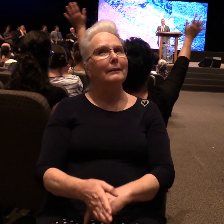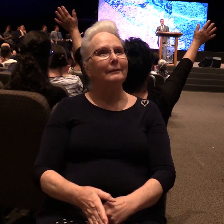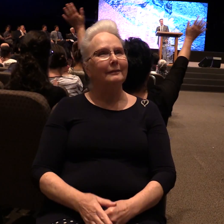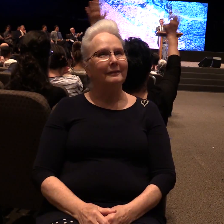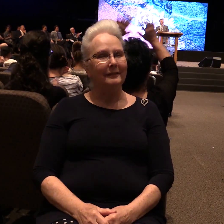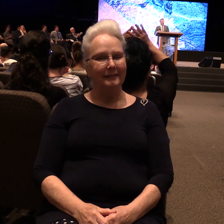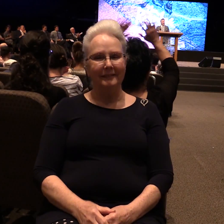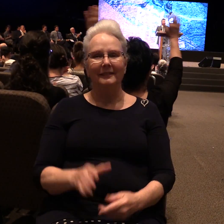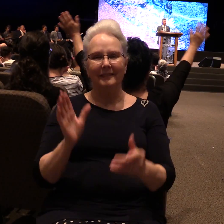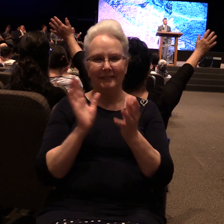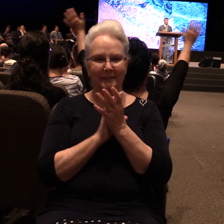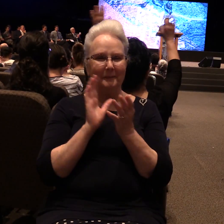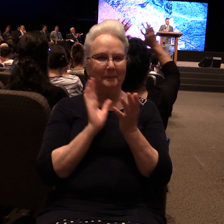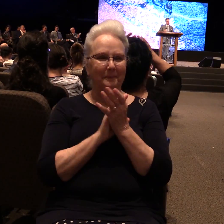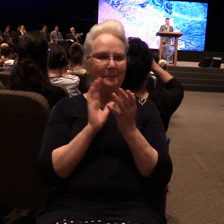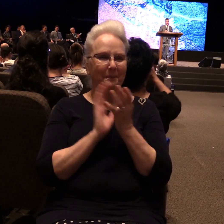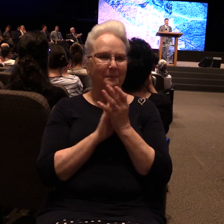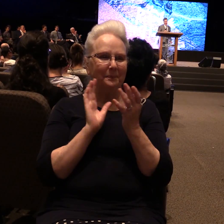It's not over.